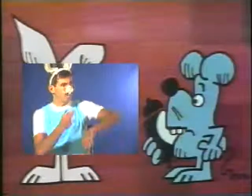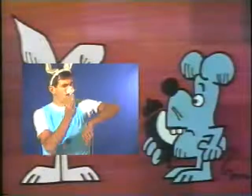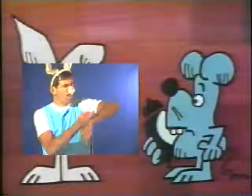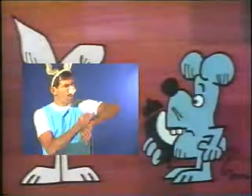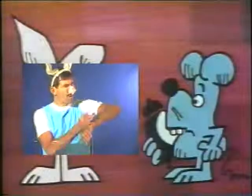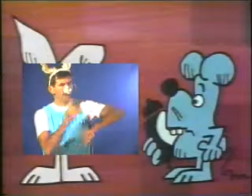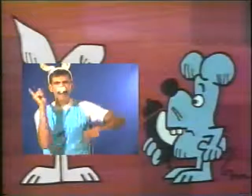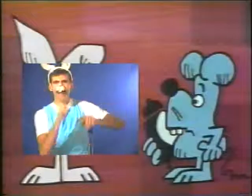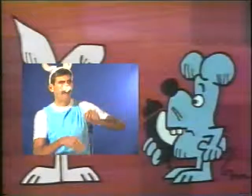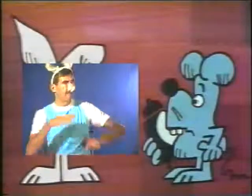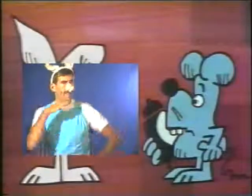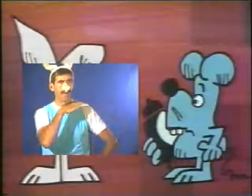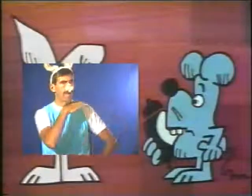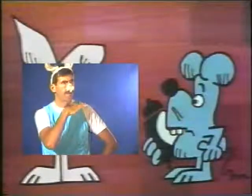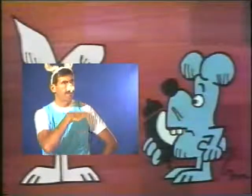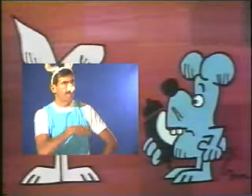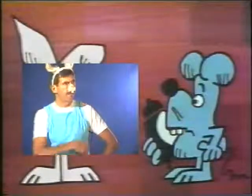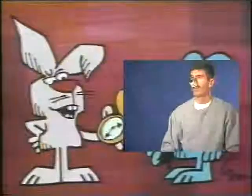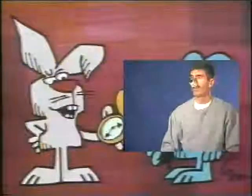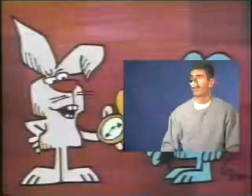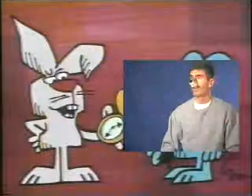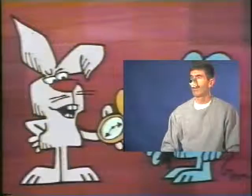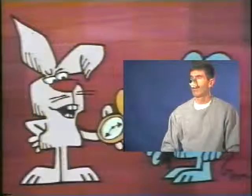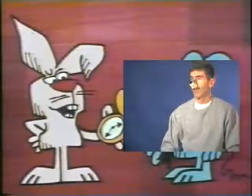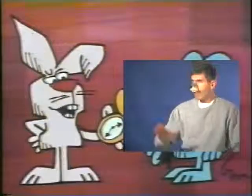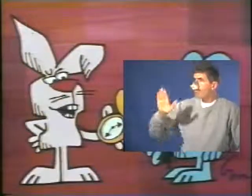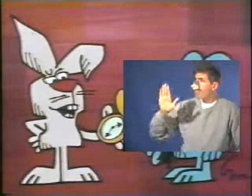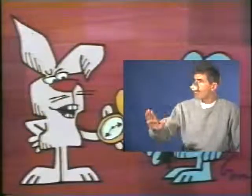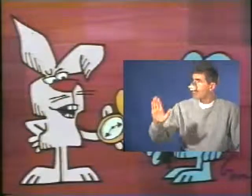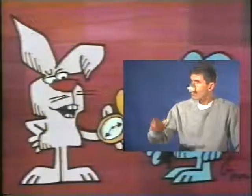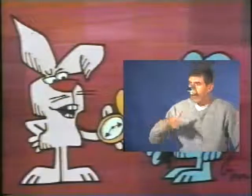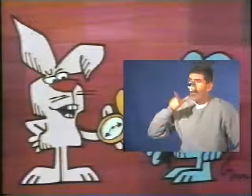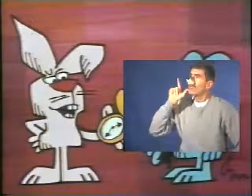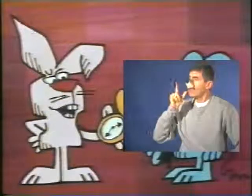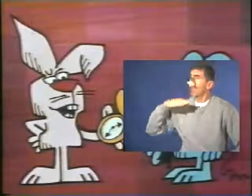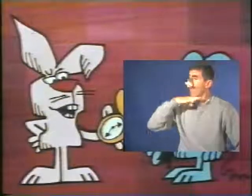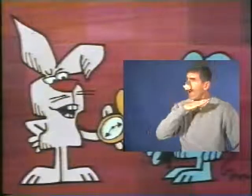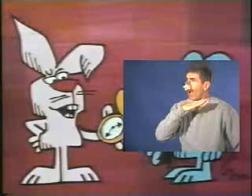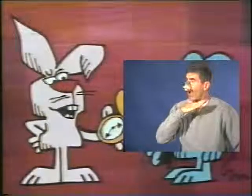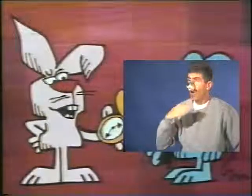Watches can't lie. Yours did. Because my clock says so.